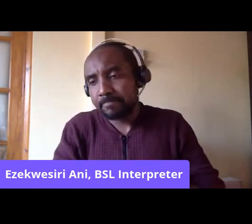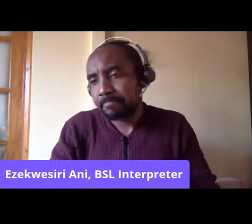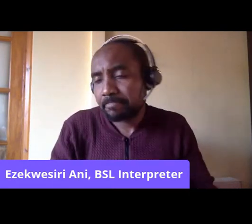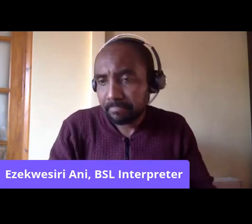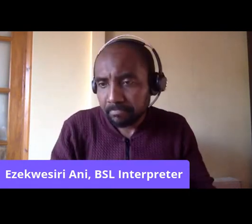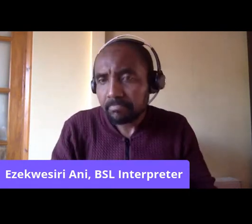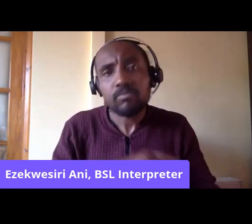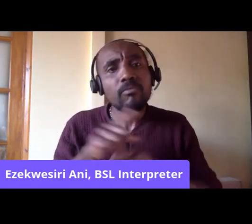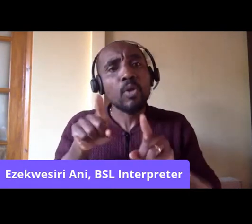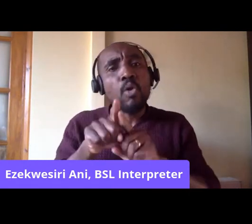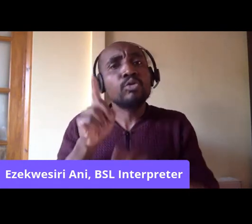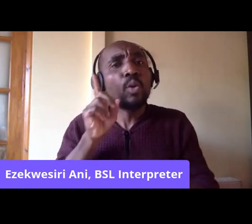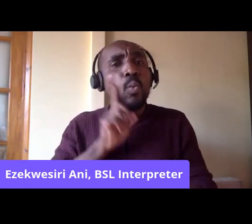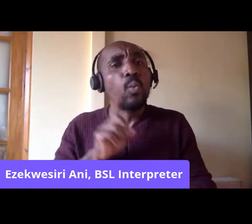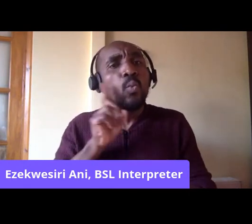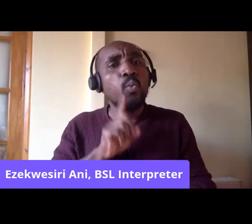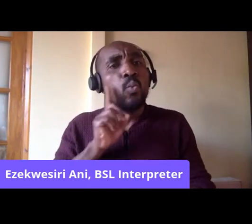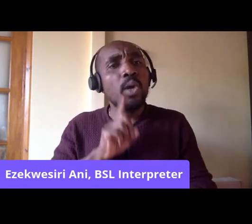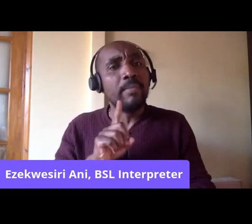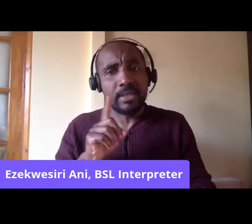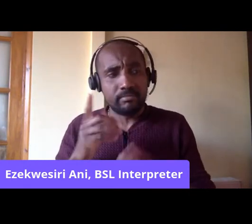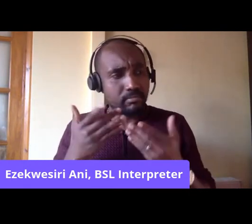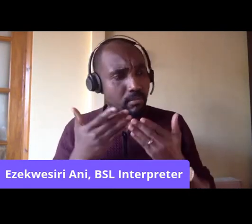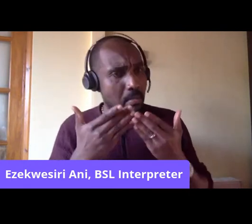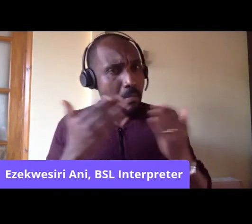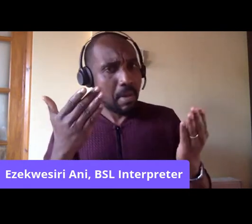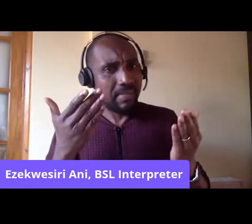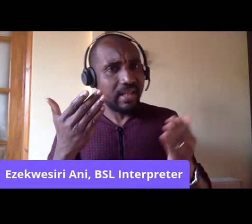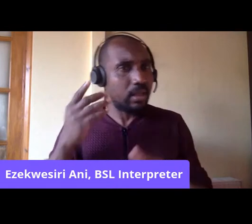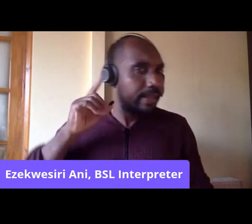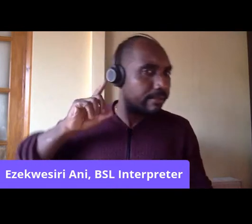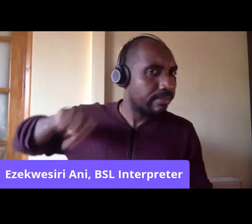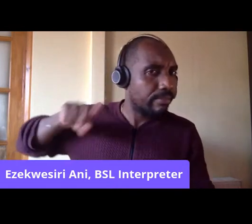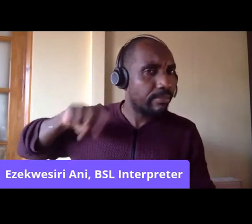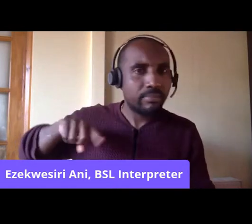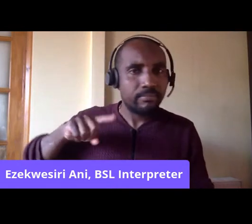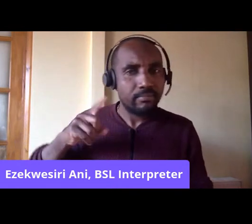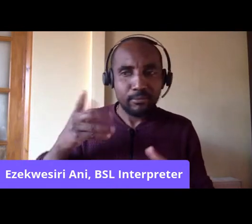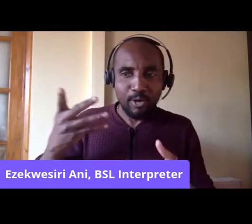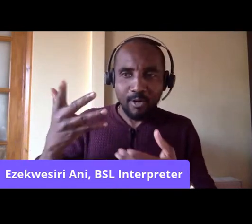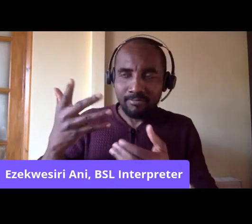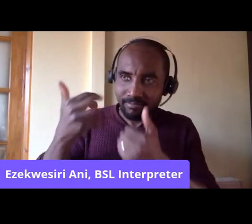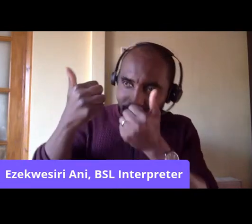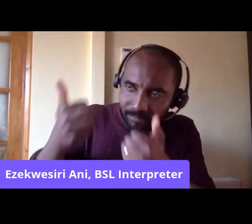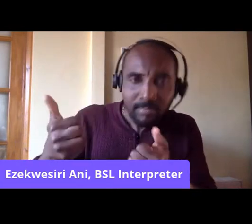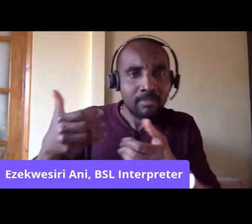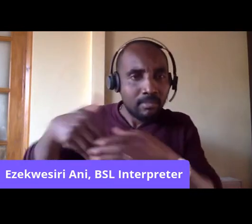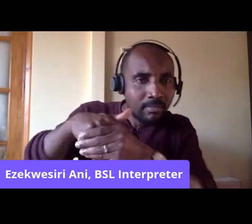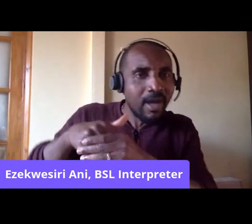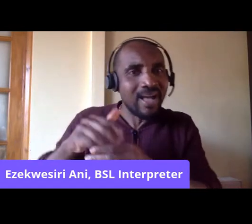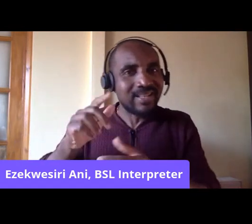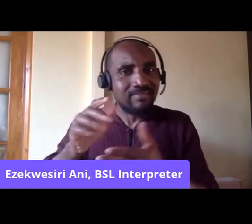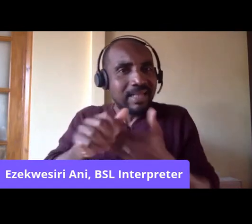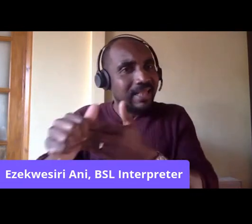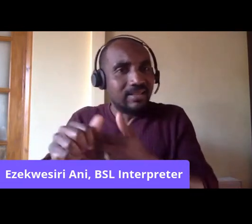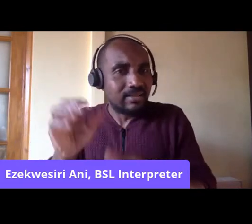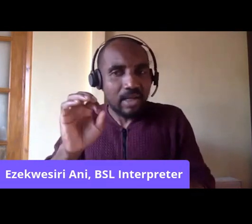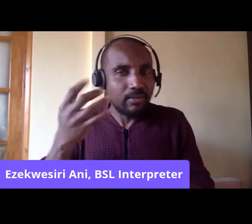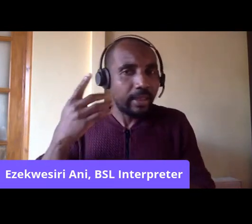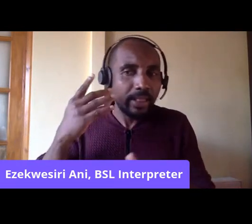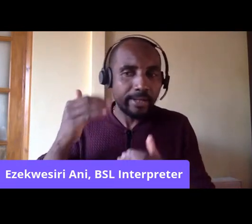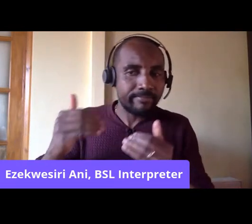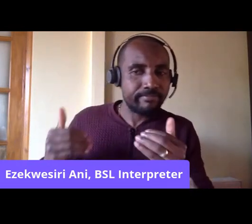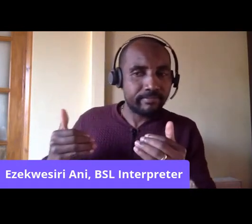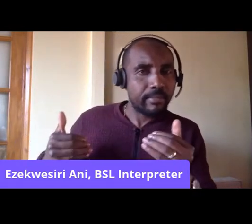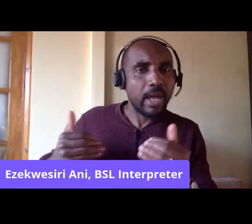women who didn't get the sort of public acknowledgement as leaders, but who were behind the scenes like Barbara Detering. And these people began